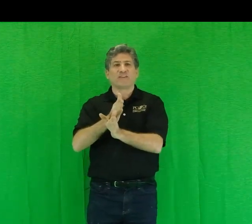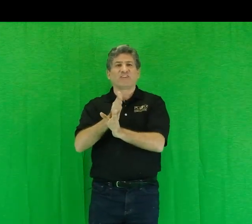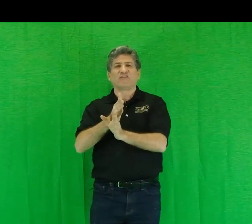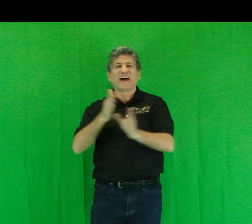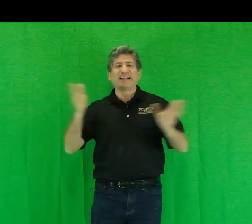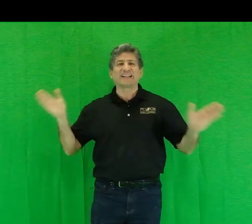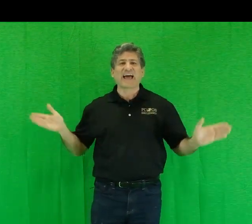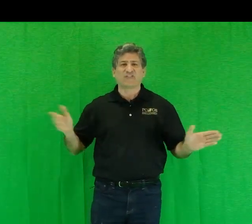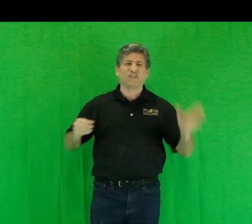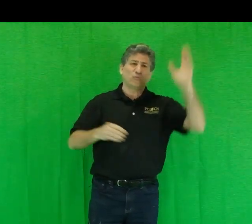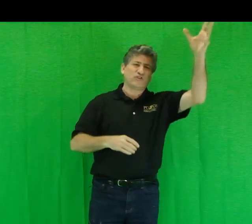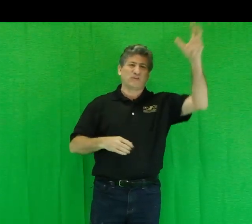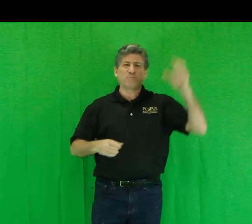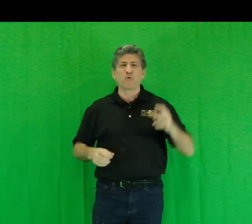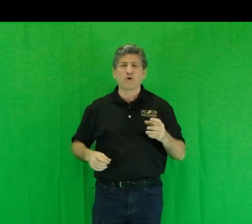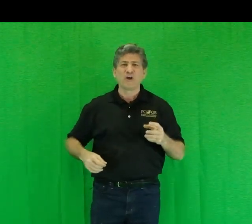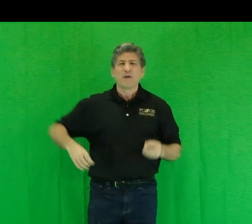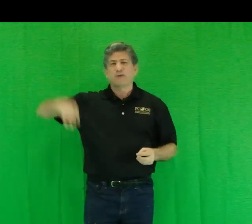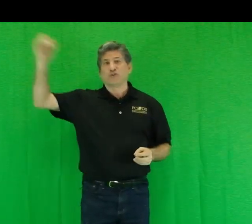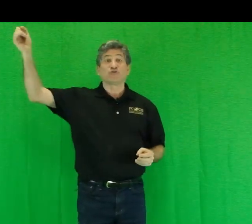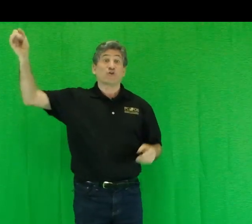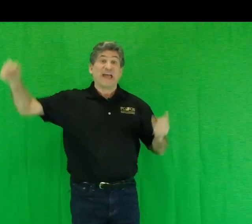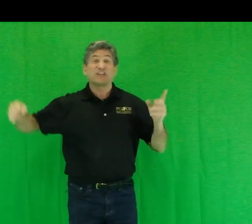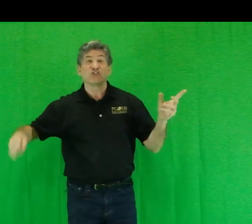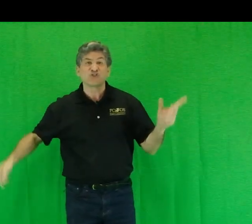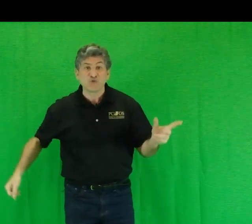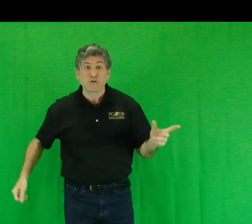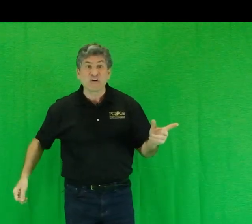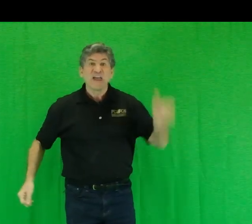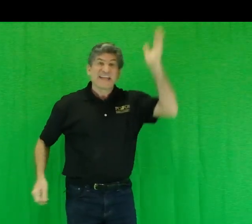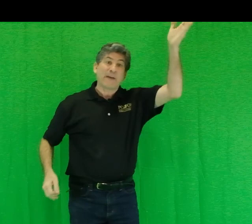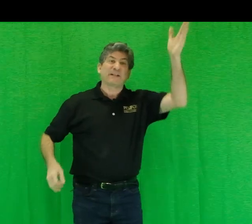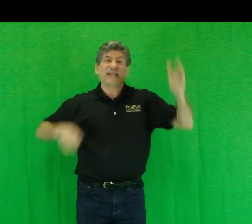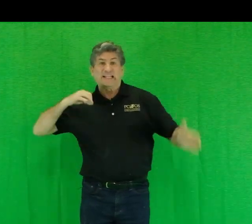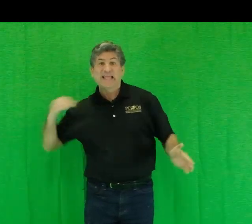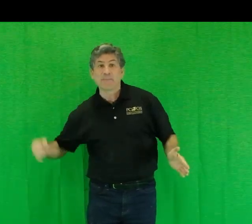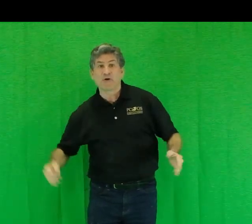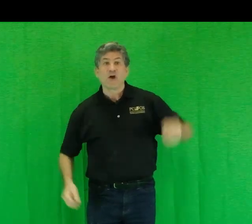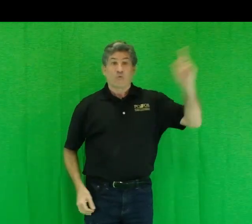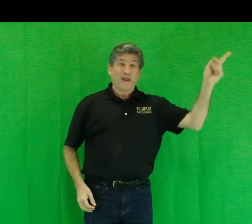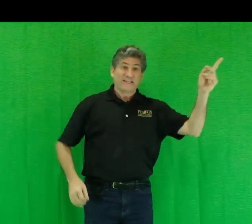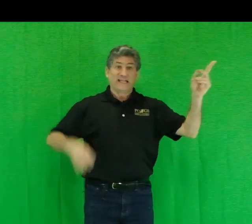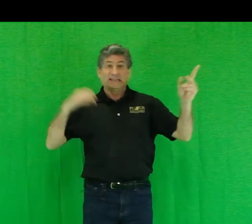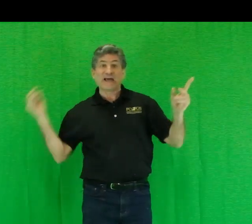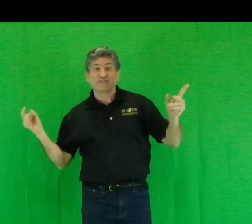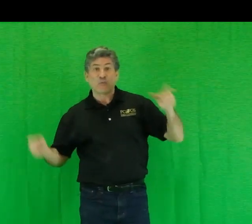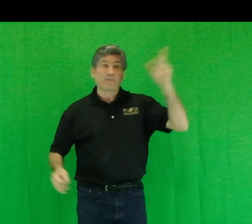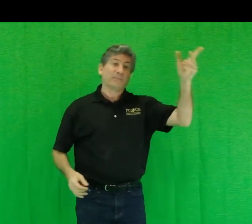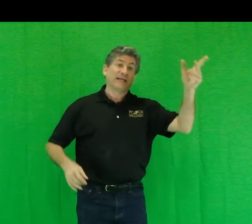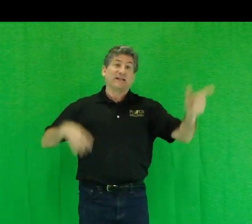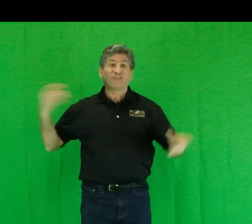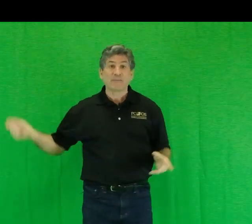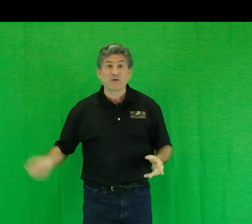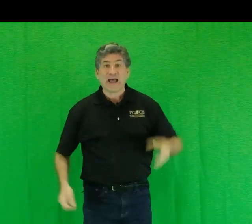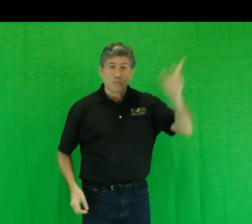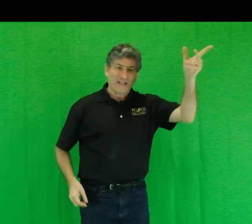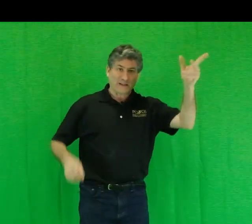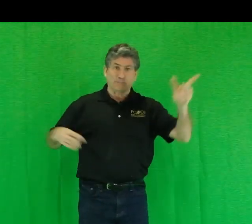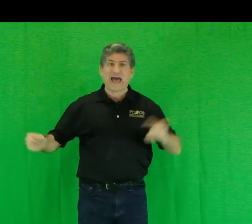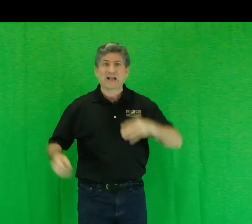into divided classes, rich and poor, producer and consumer, capital and labor, right and left, Republican and Democrat, white and black,